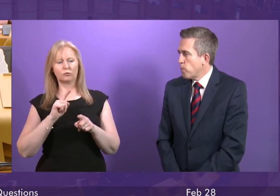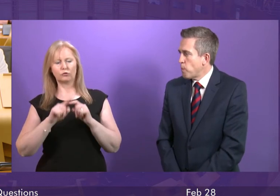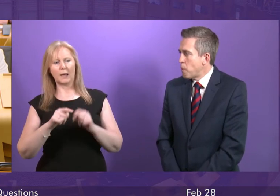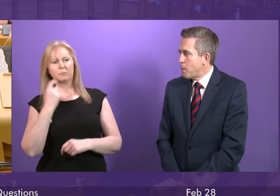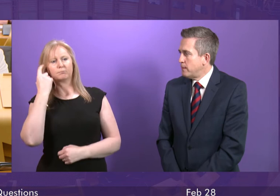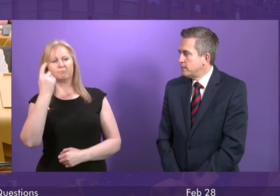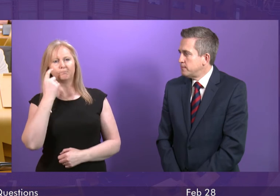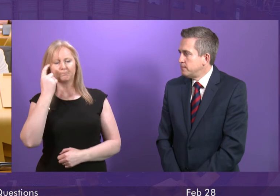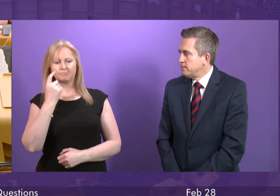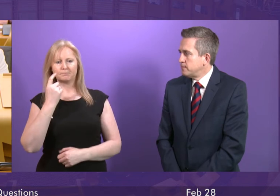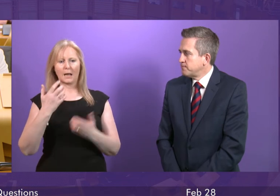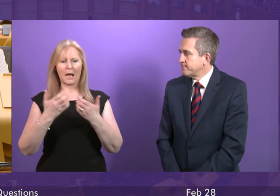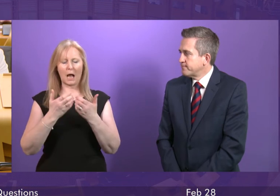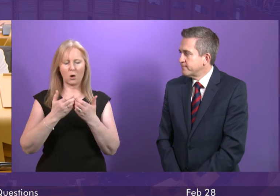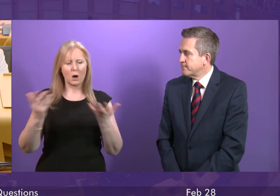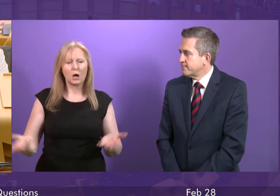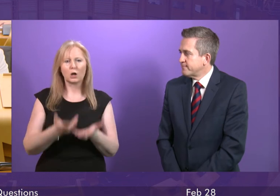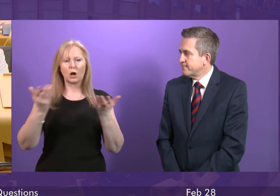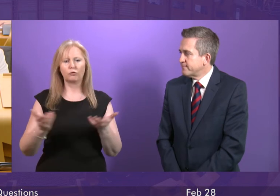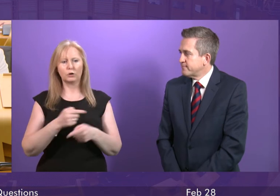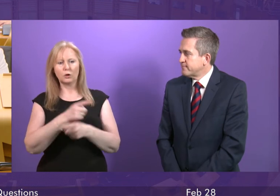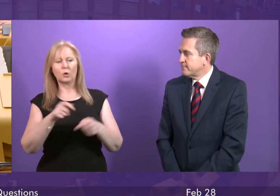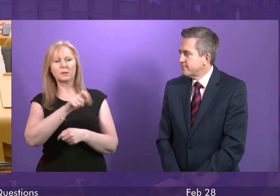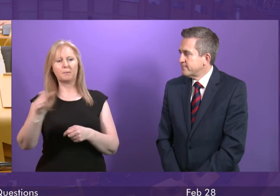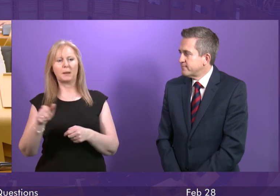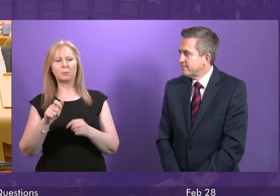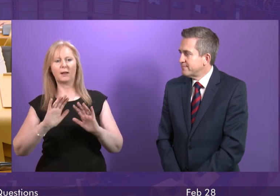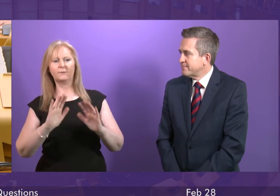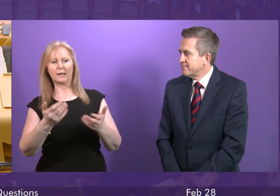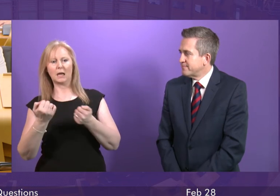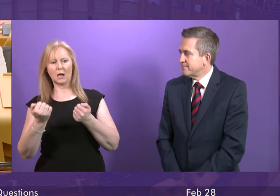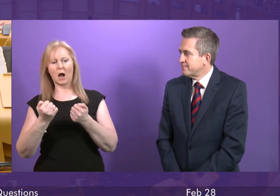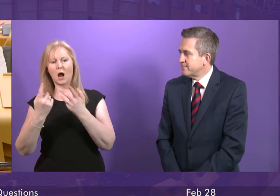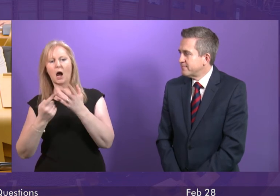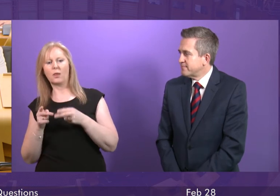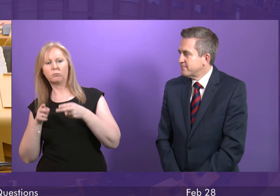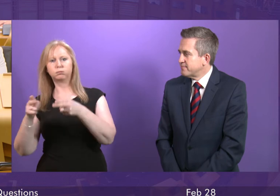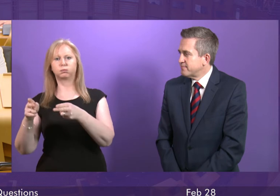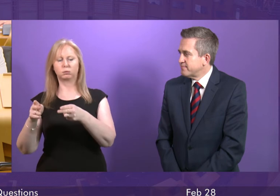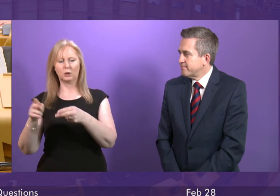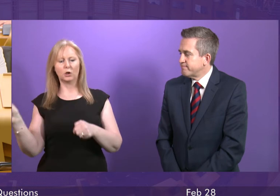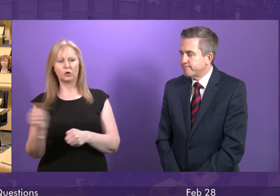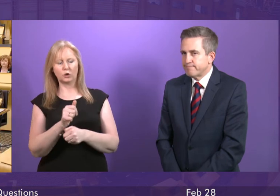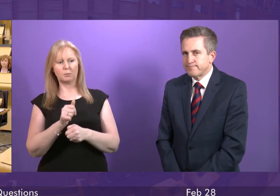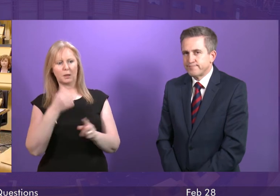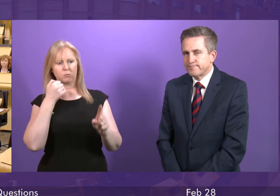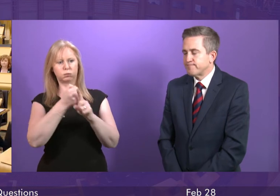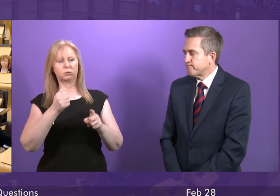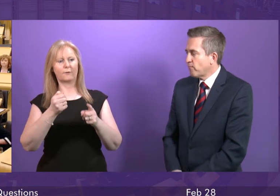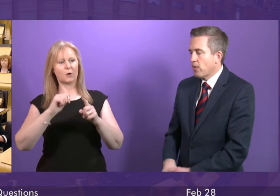anything that is designed to encourage people out of their cars. These statistics actually should be a wake-up call to all of us. Patrick